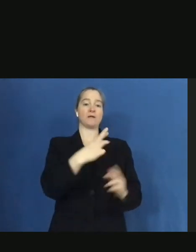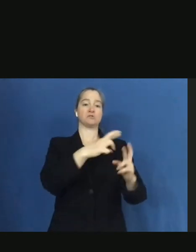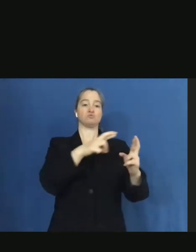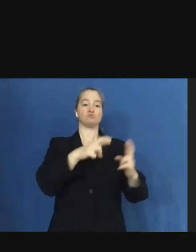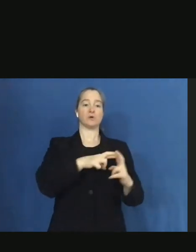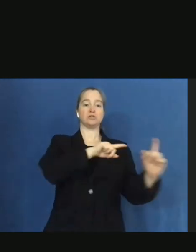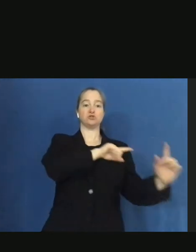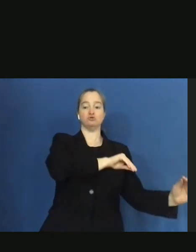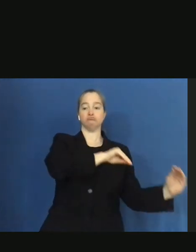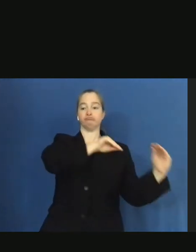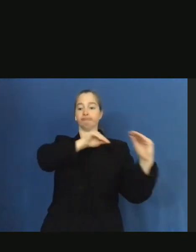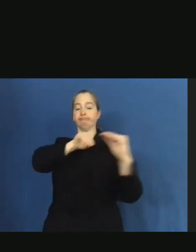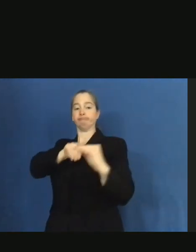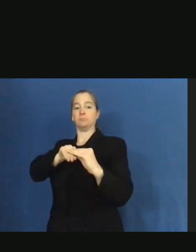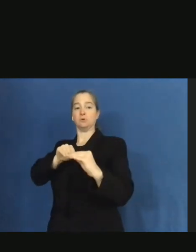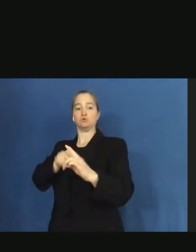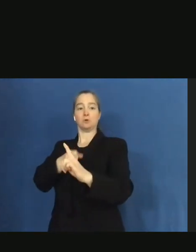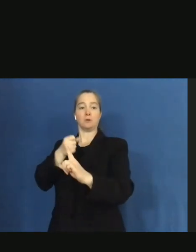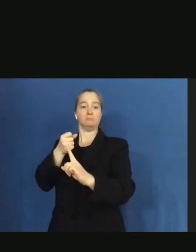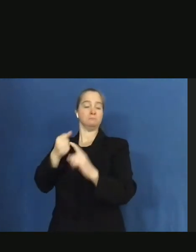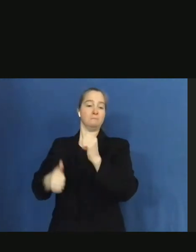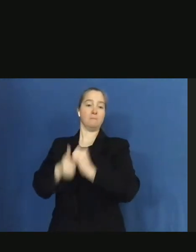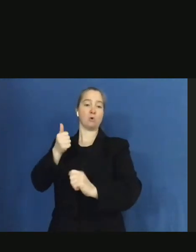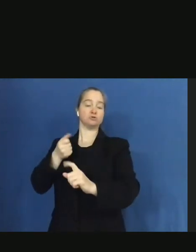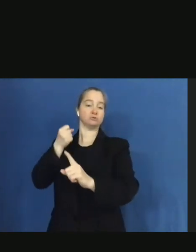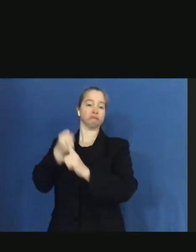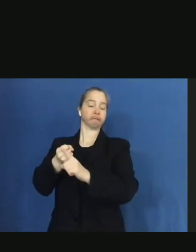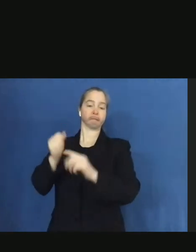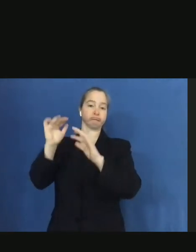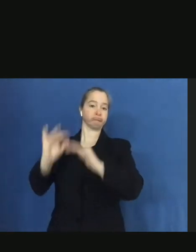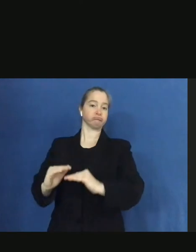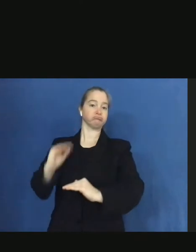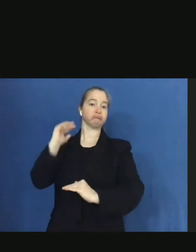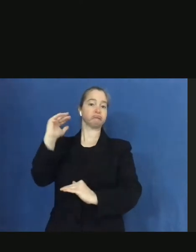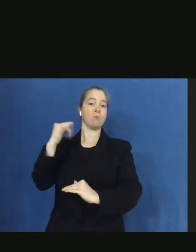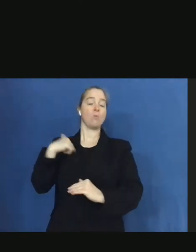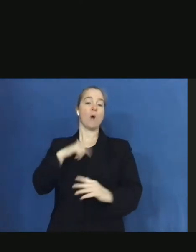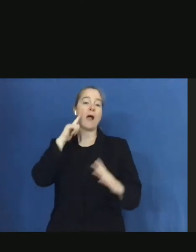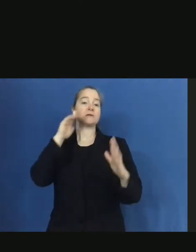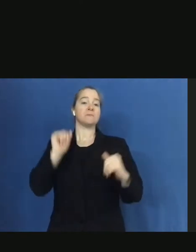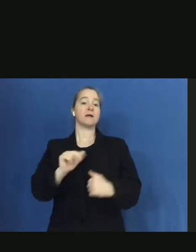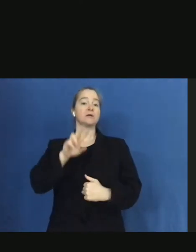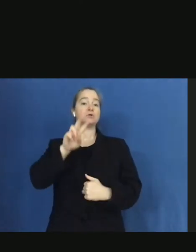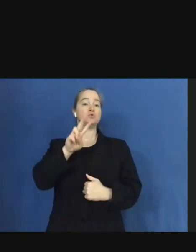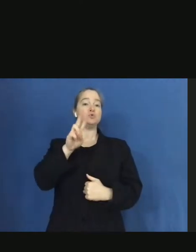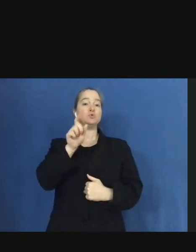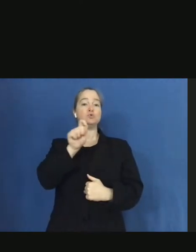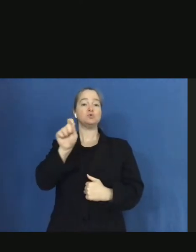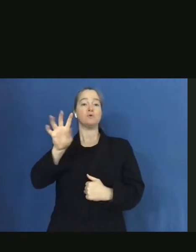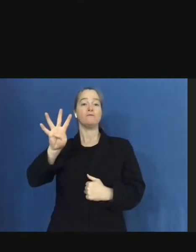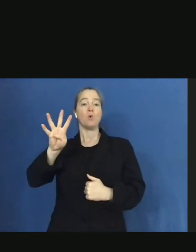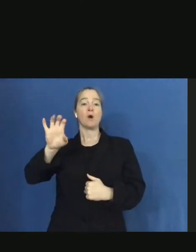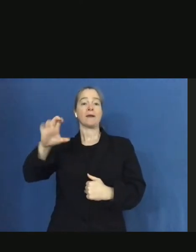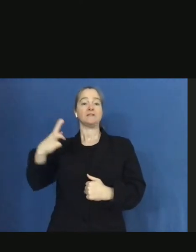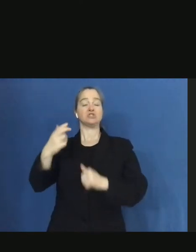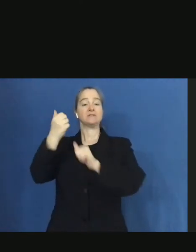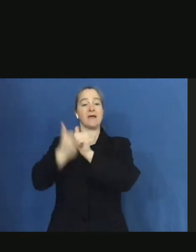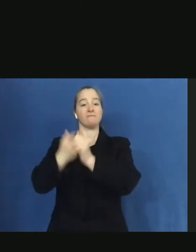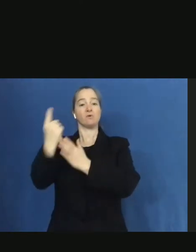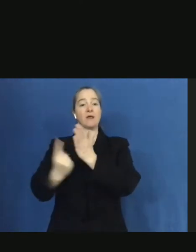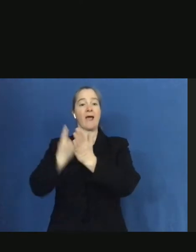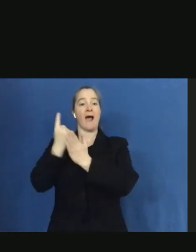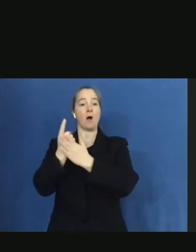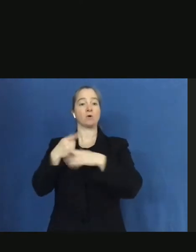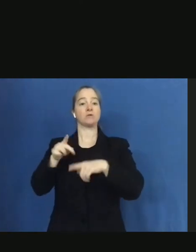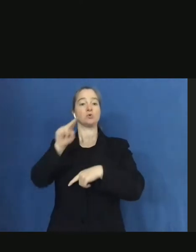hardest-hit areas. We are expecting snowfall rates of 2 to 4 inches per hour in the northeast. So this is going to be